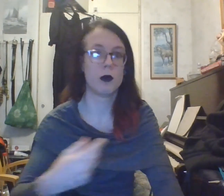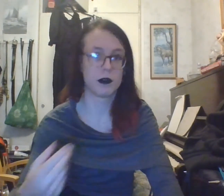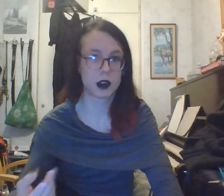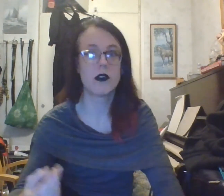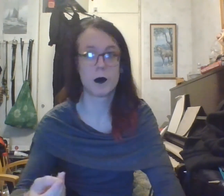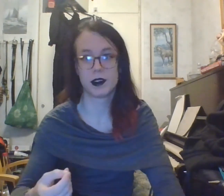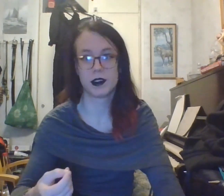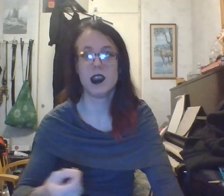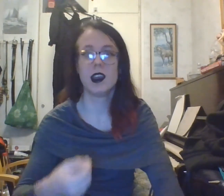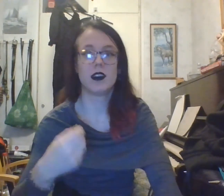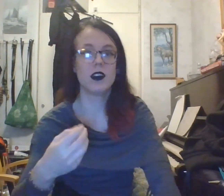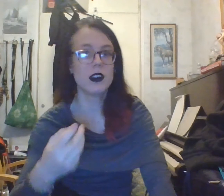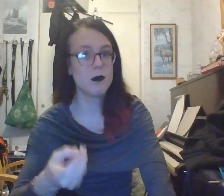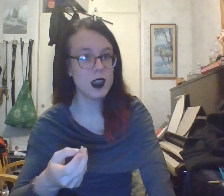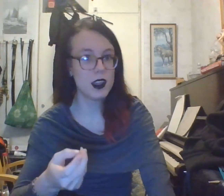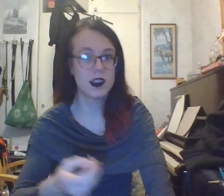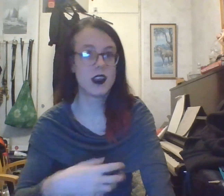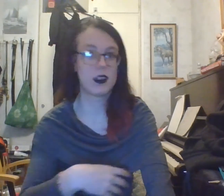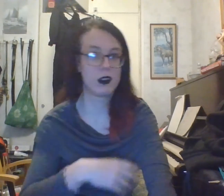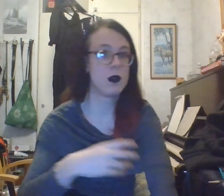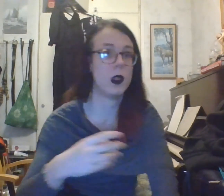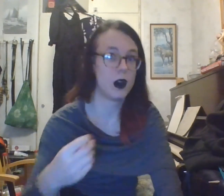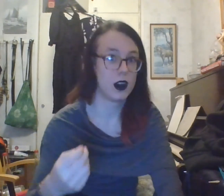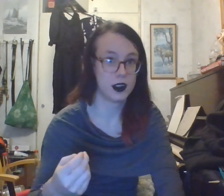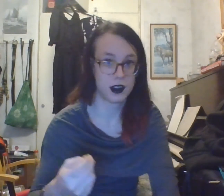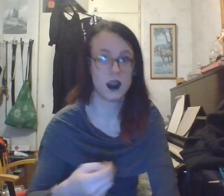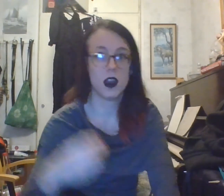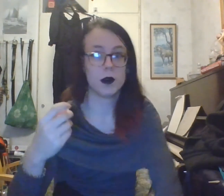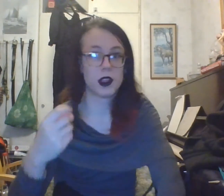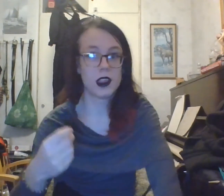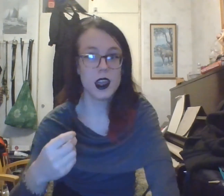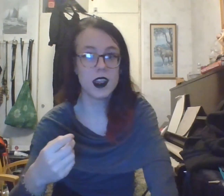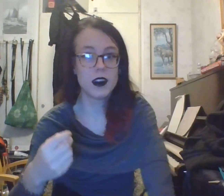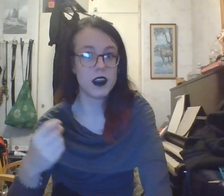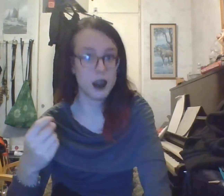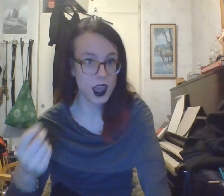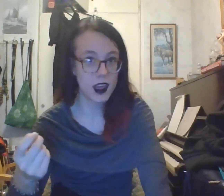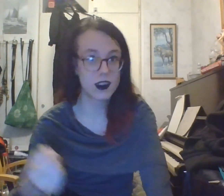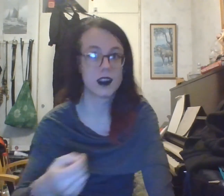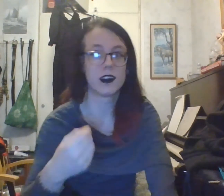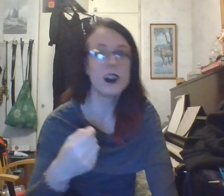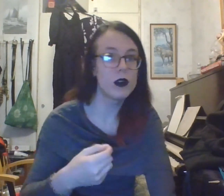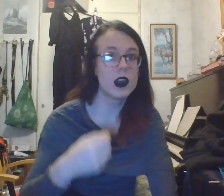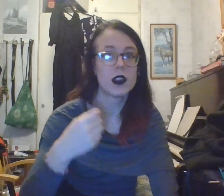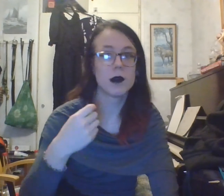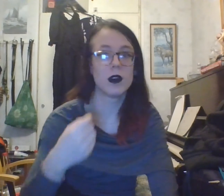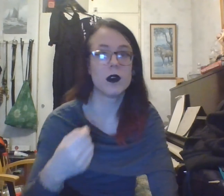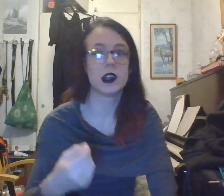governments. It doesn't mean that there's no laws. What a state is, is a centralized minority with